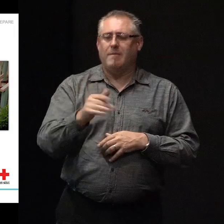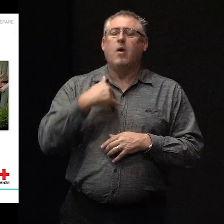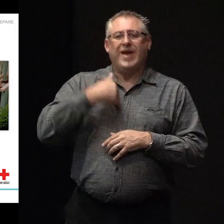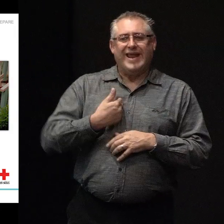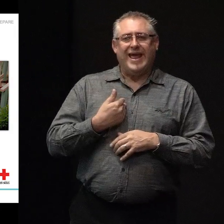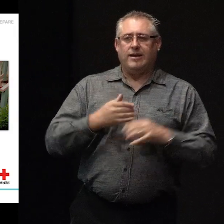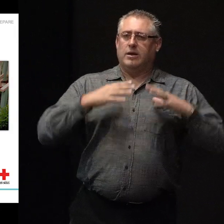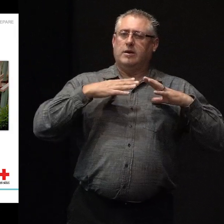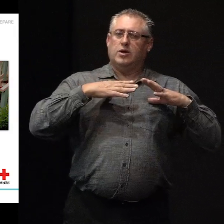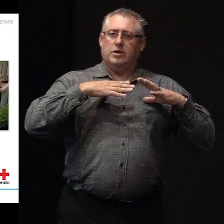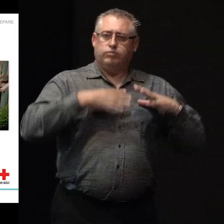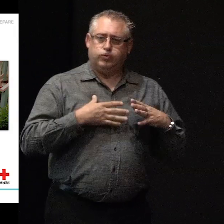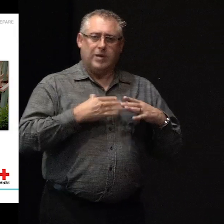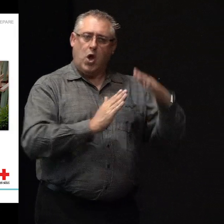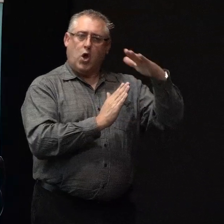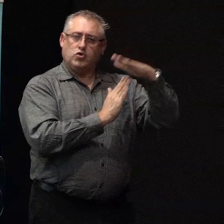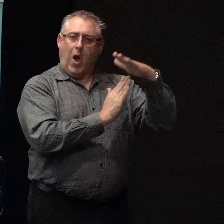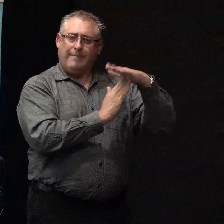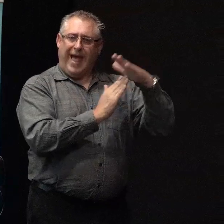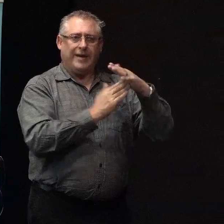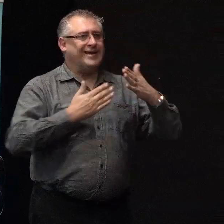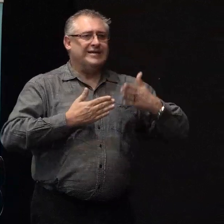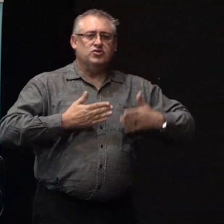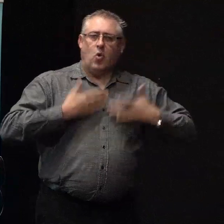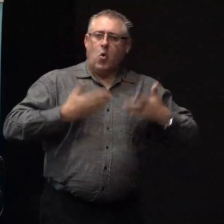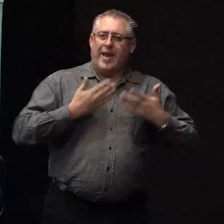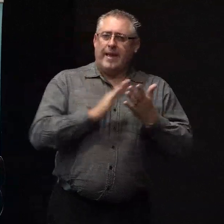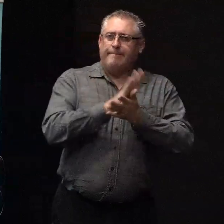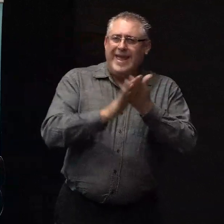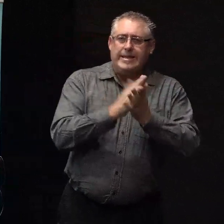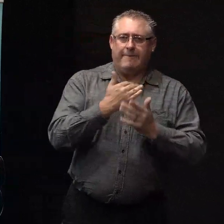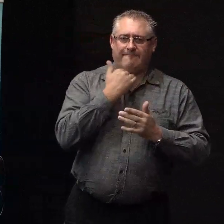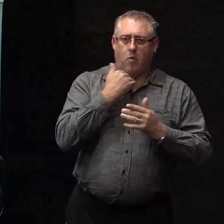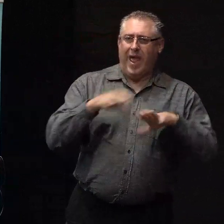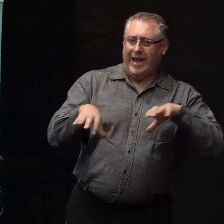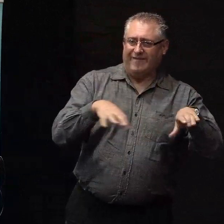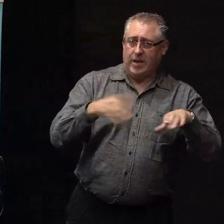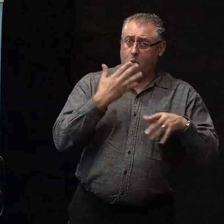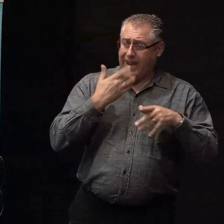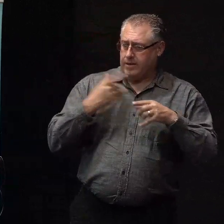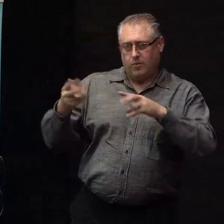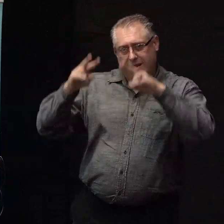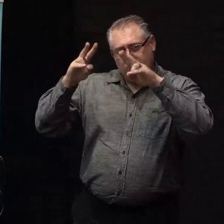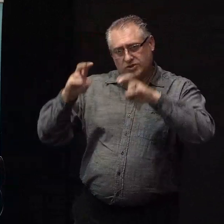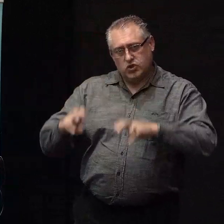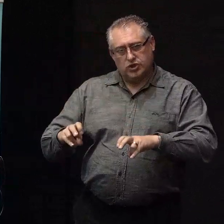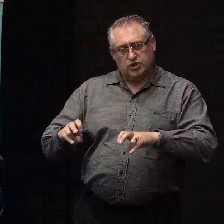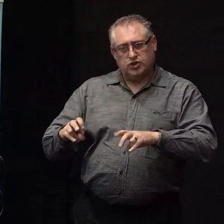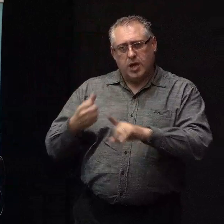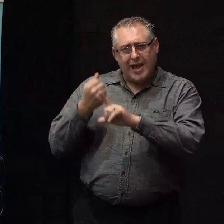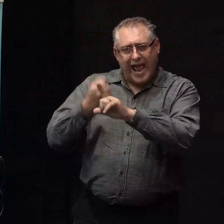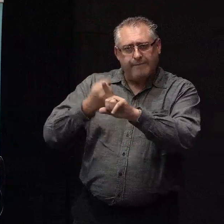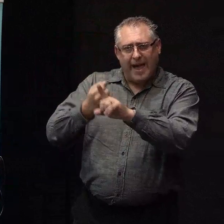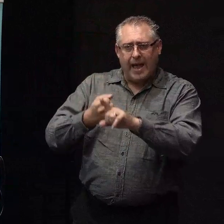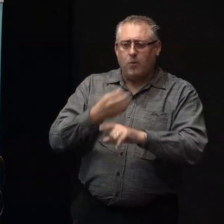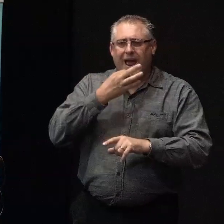to enjoy meaningful activities. And when we did the research behind this campaign, we asked people,